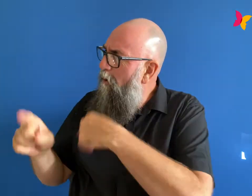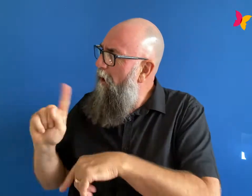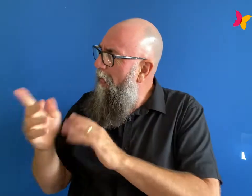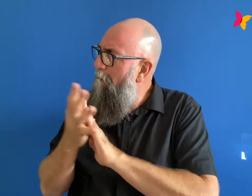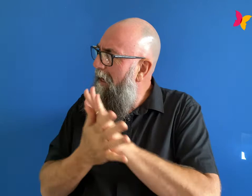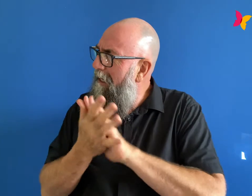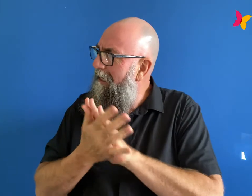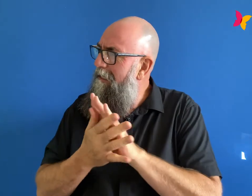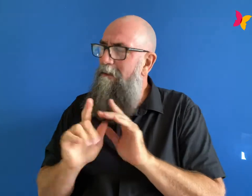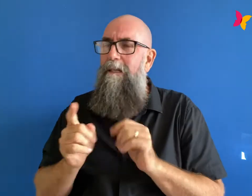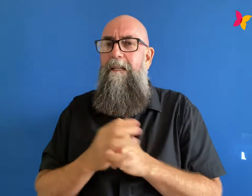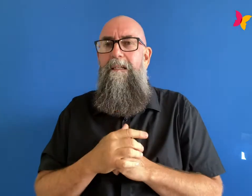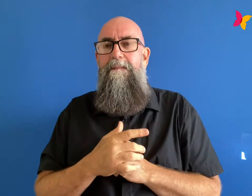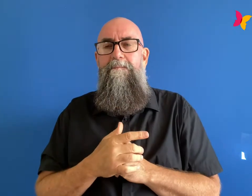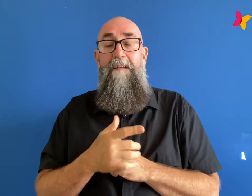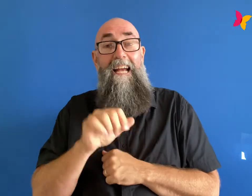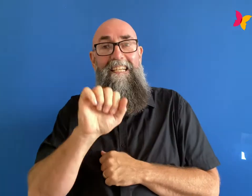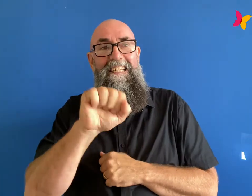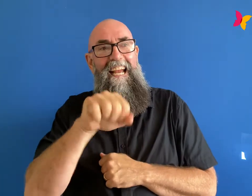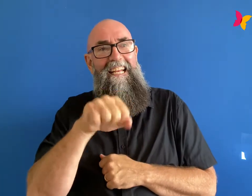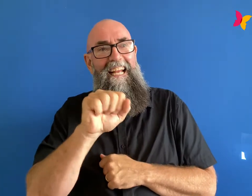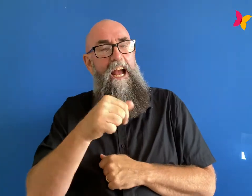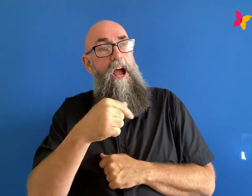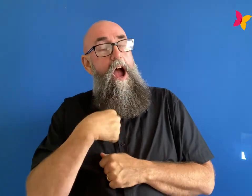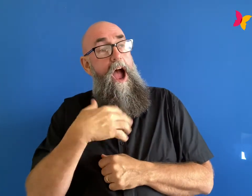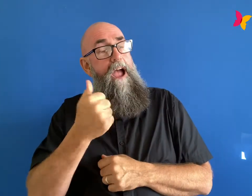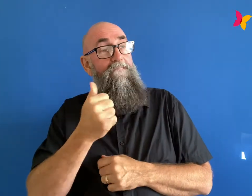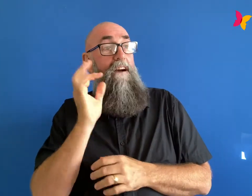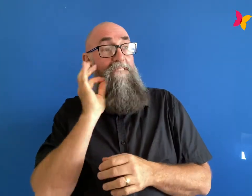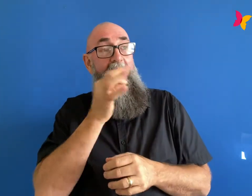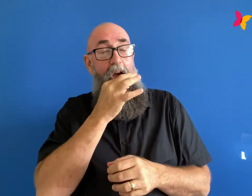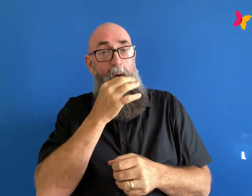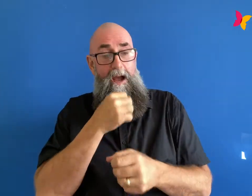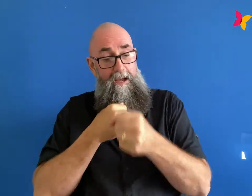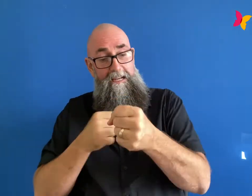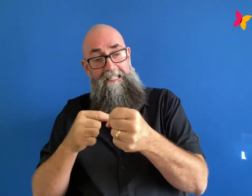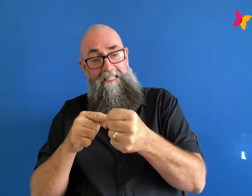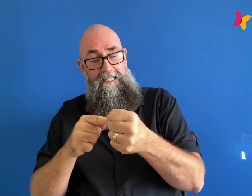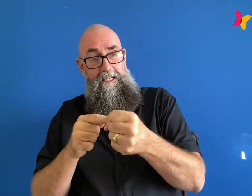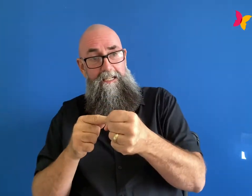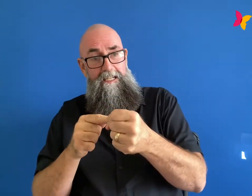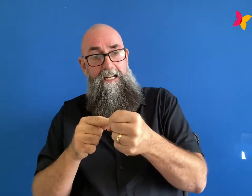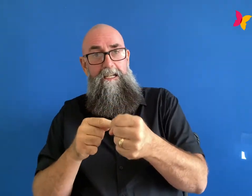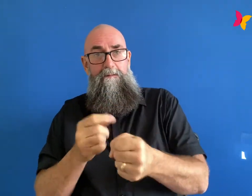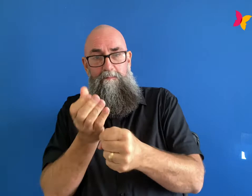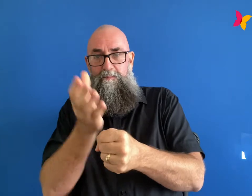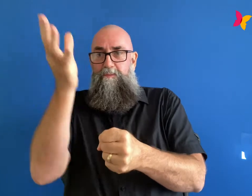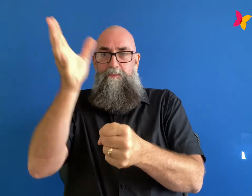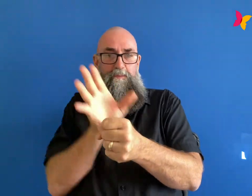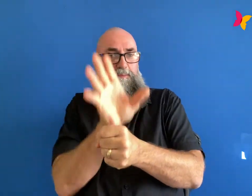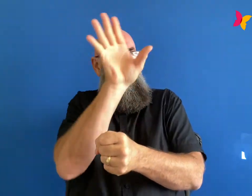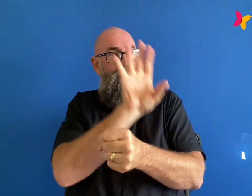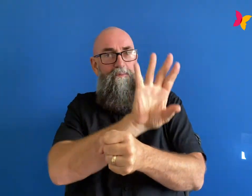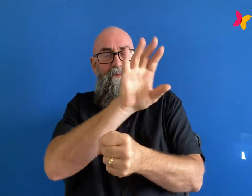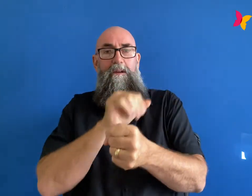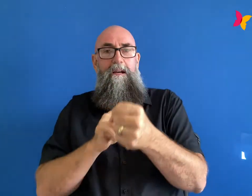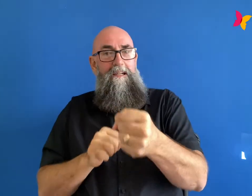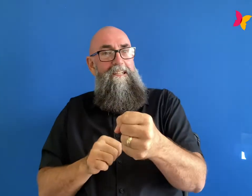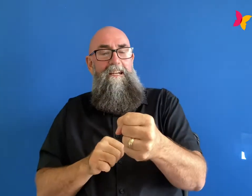so it's a hand holding a bunch of flowers alike to that of the gang of youth's song cover for say